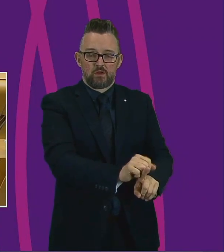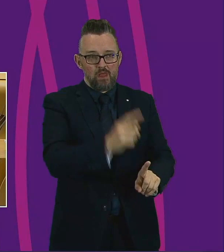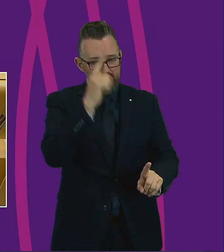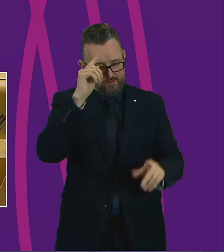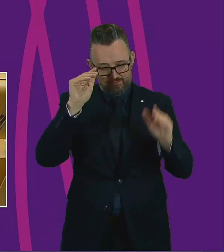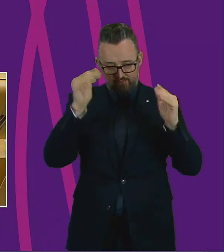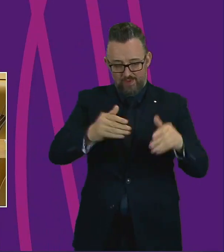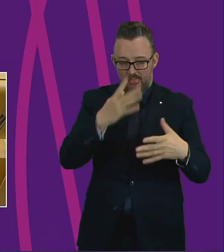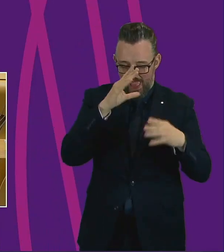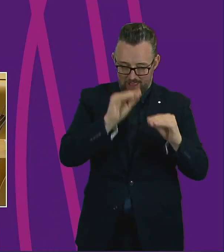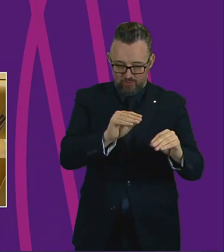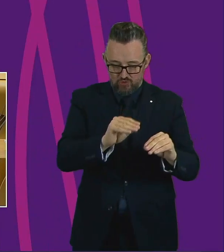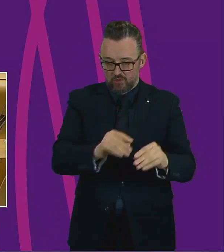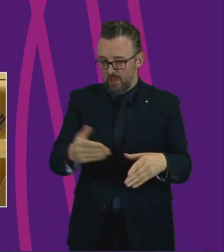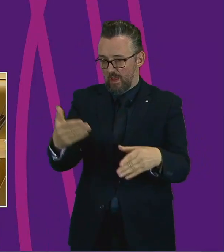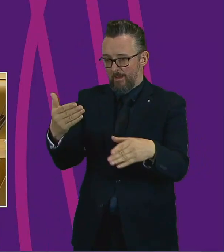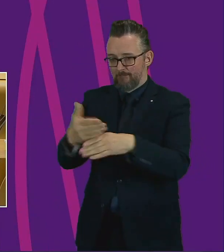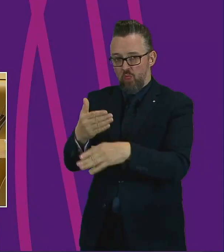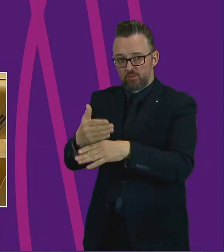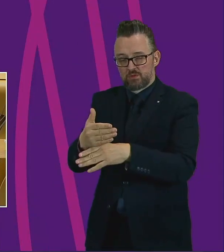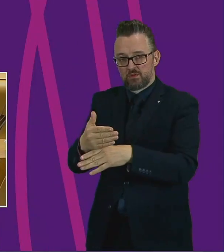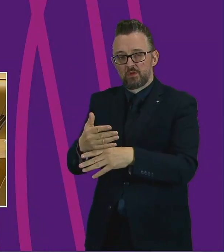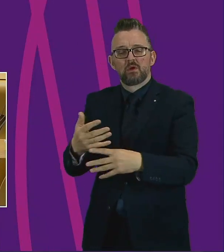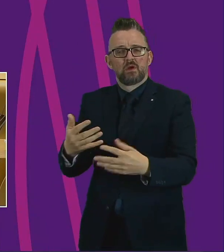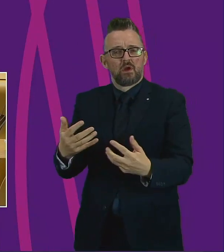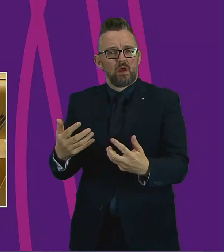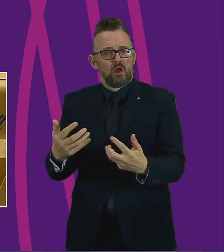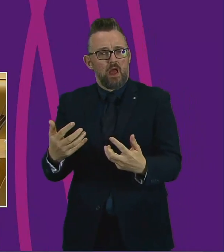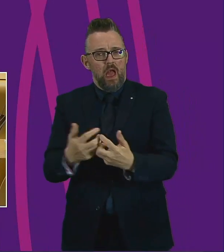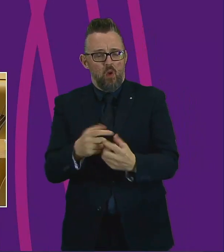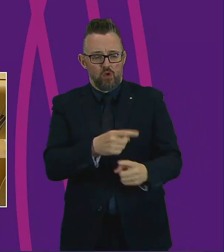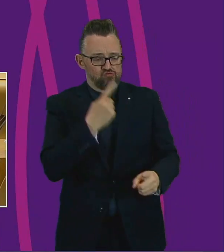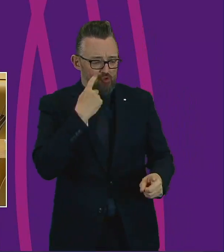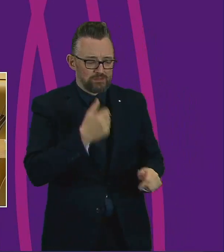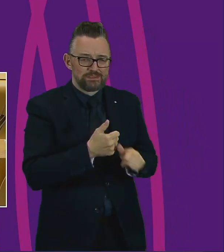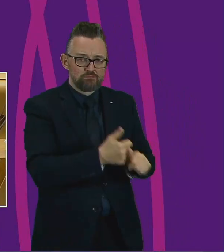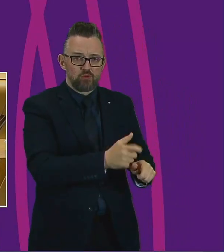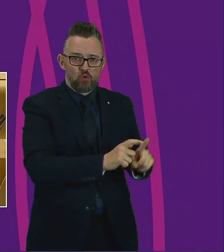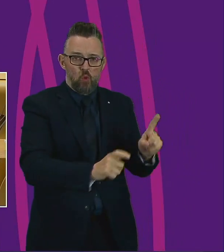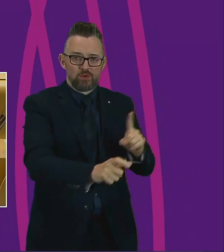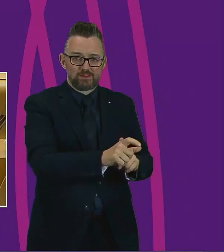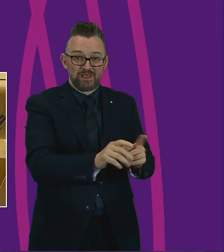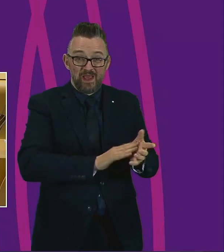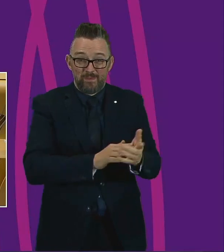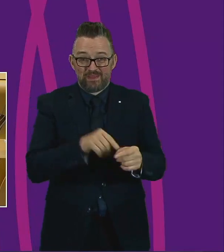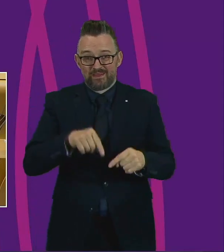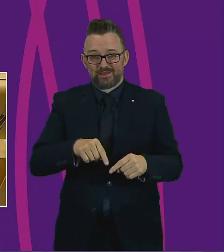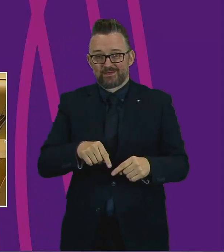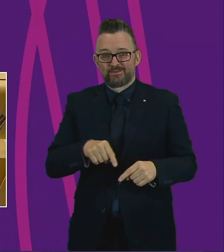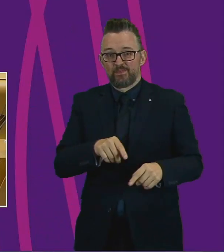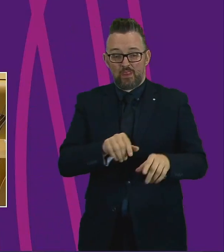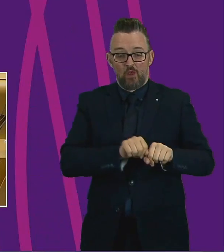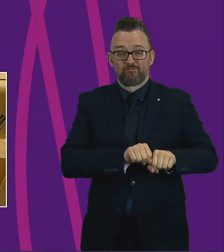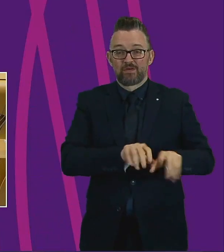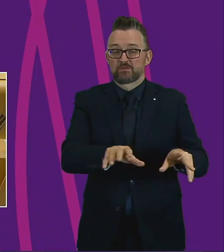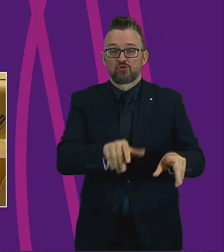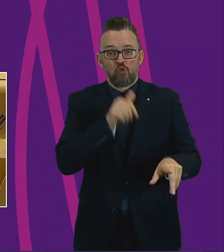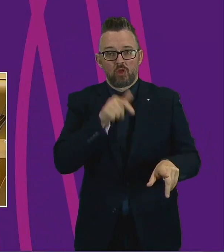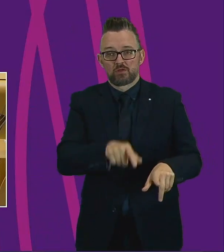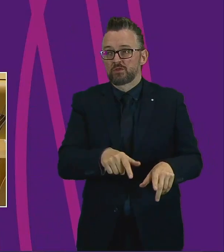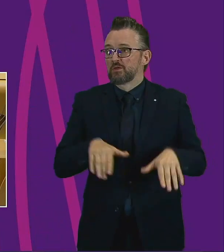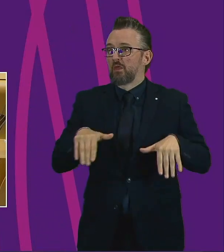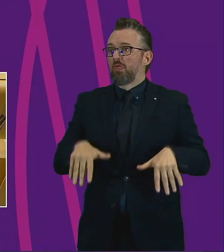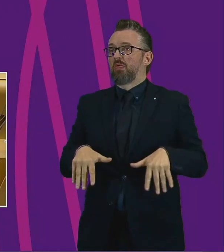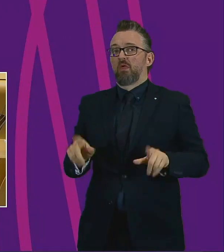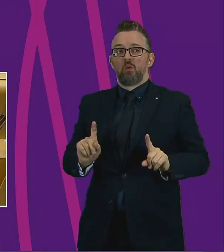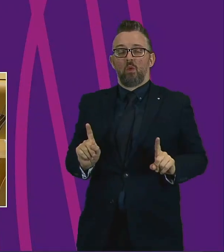and employment and the support that those young people can get in their communities so that the pandemic does not hold them back. It's not just about a